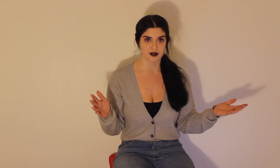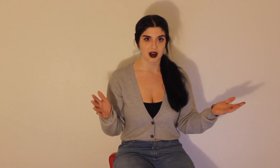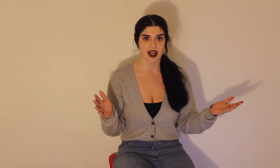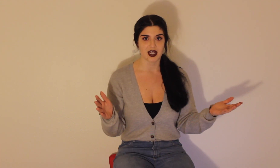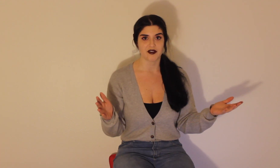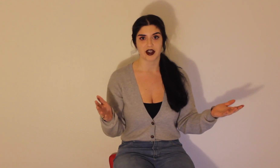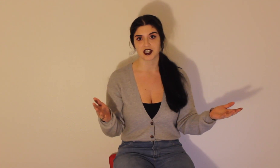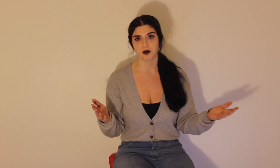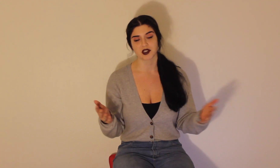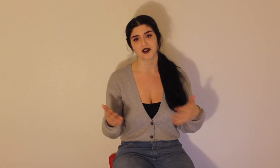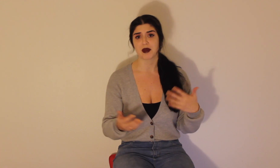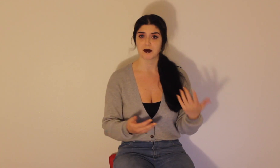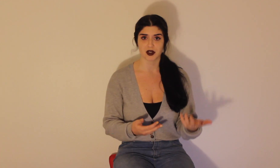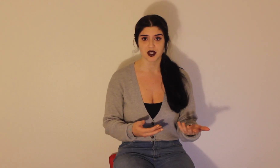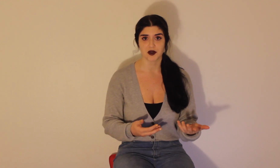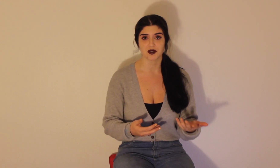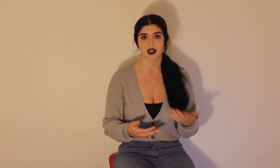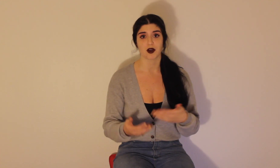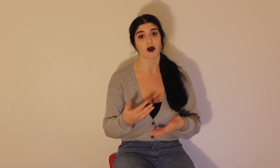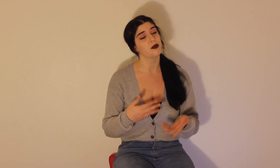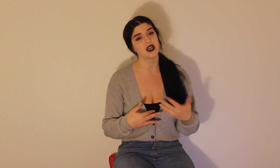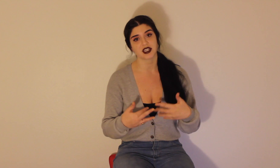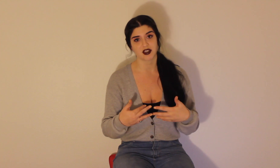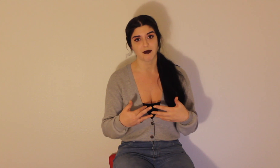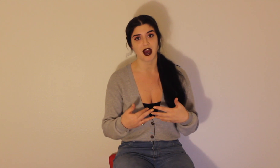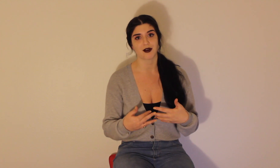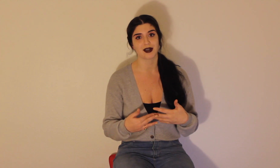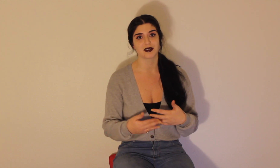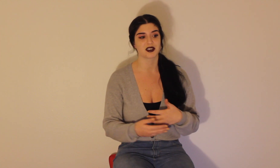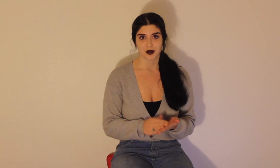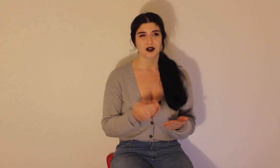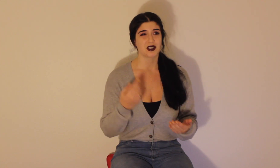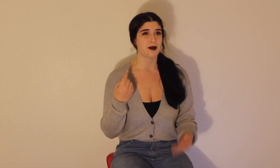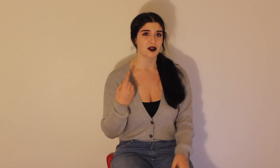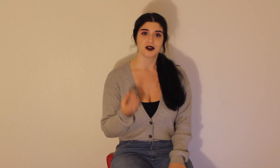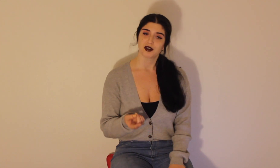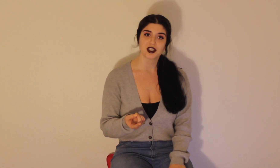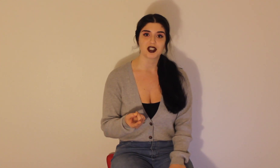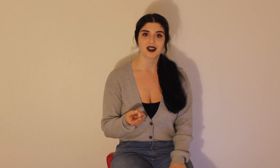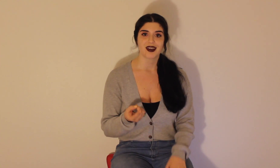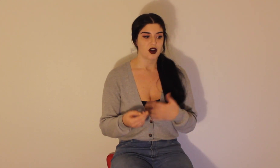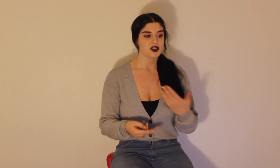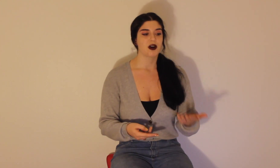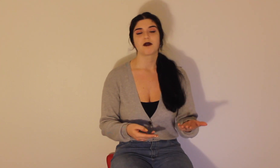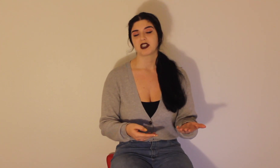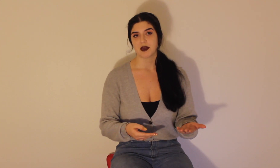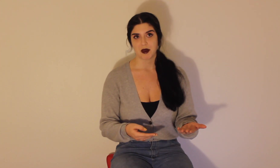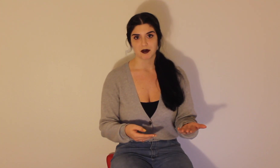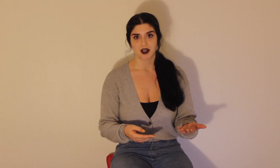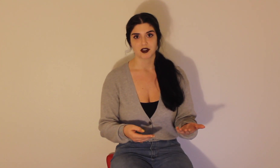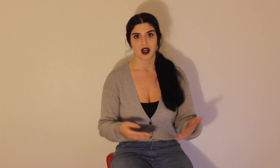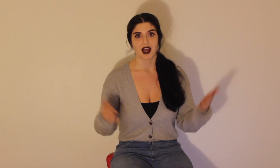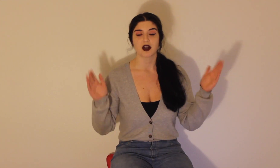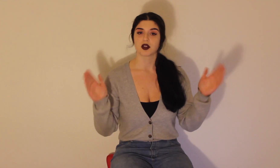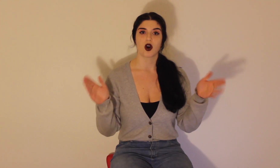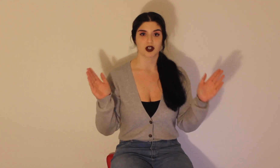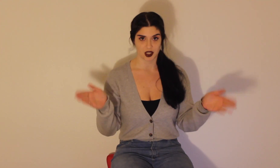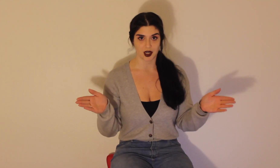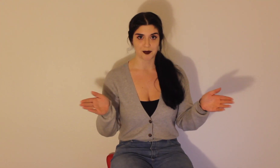variety of vegetables for people to use and incorporate into their macros produces better nutrition. It also helps keep people on track long term.